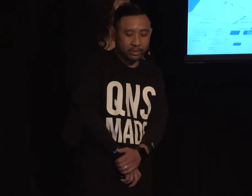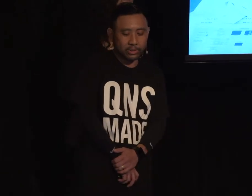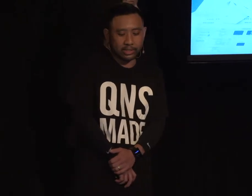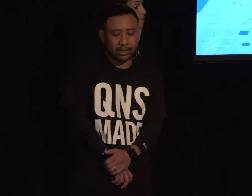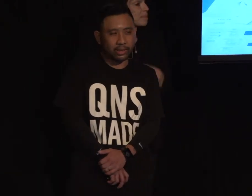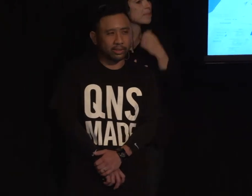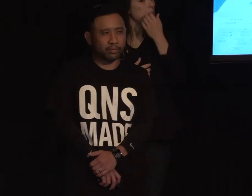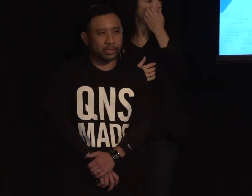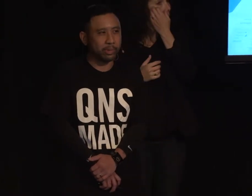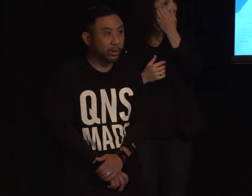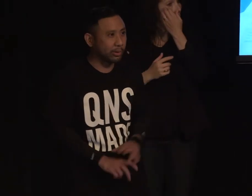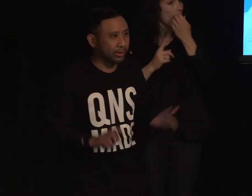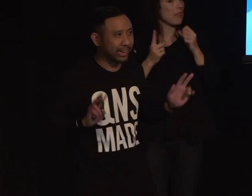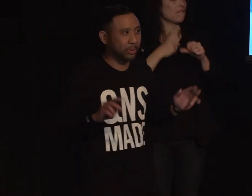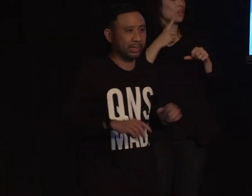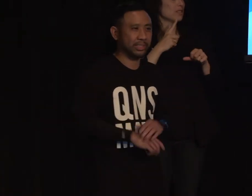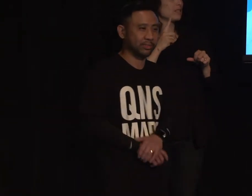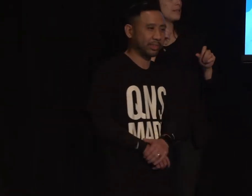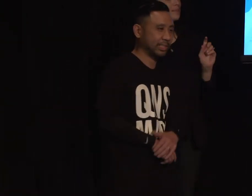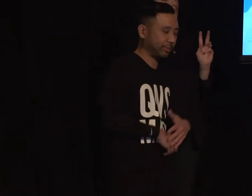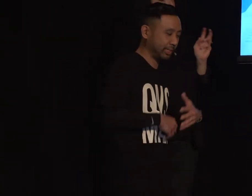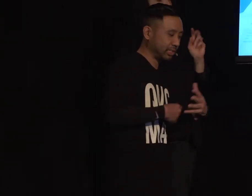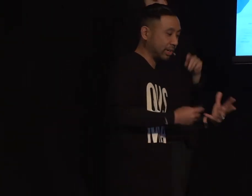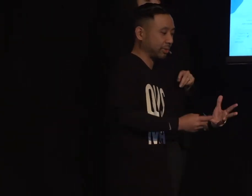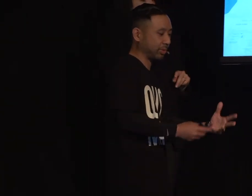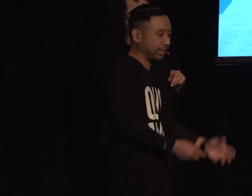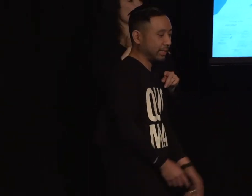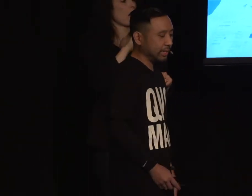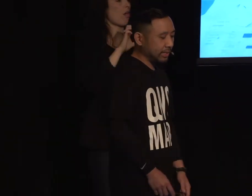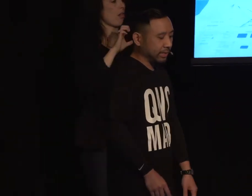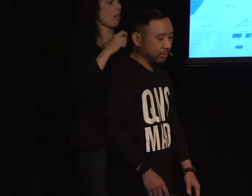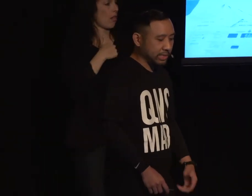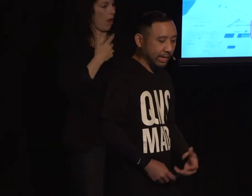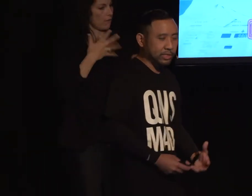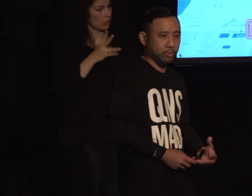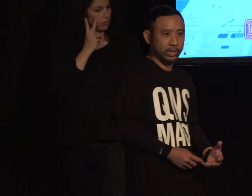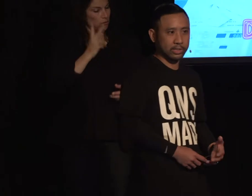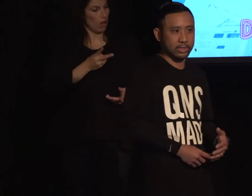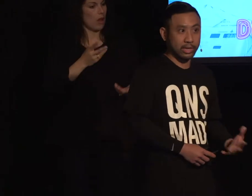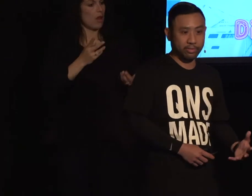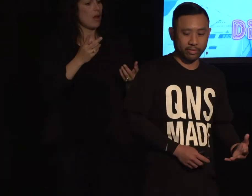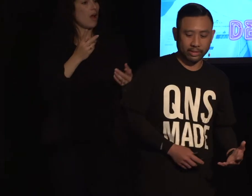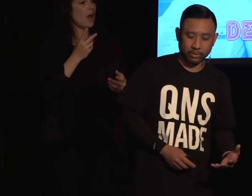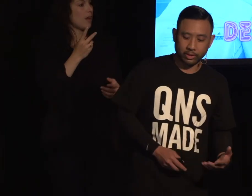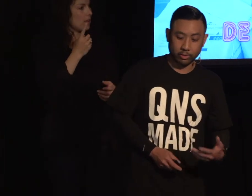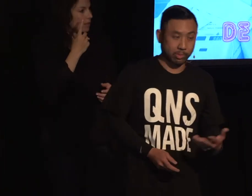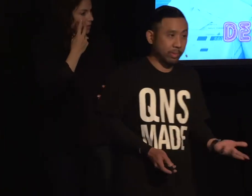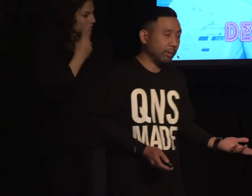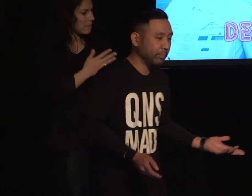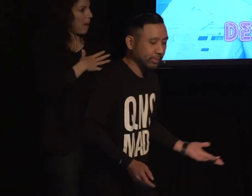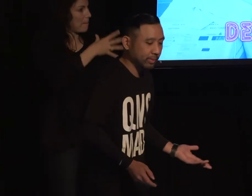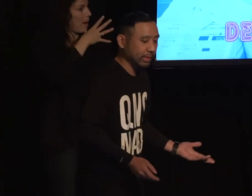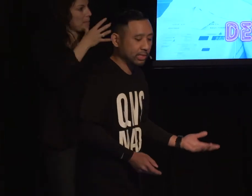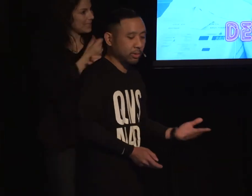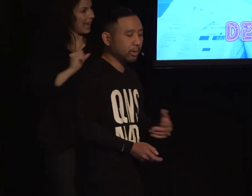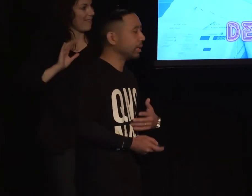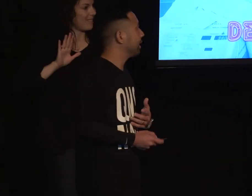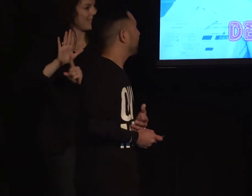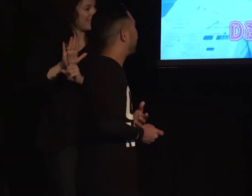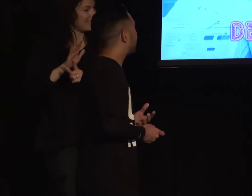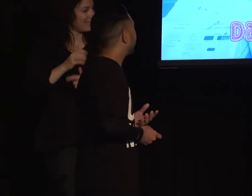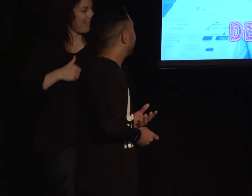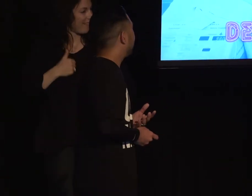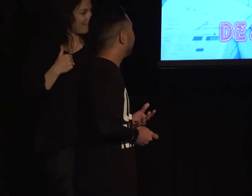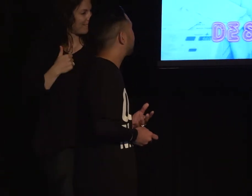and it was I think the first miracle that I witnessed the first time I saw someone you know, save someone else's life and it was my mom. And so